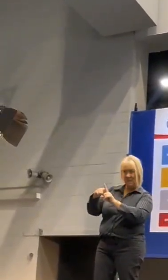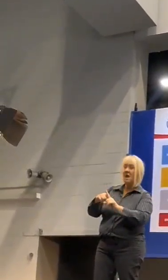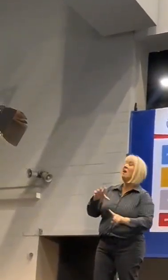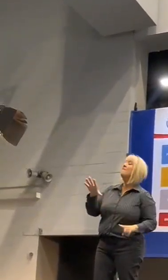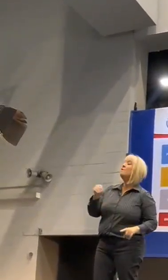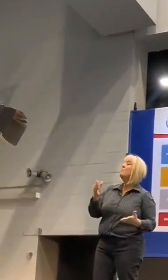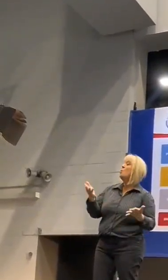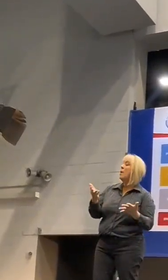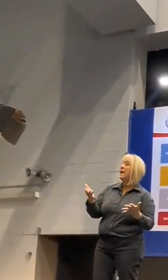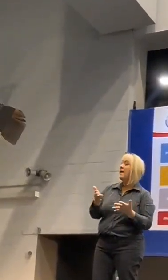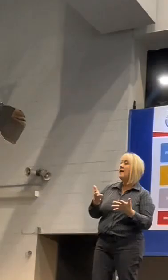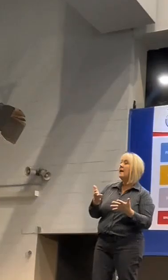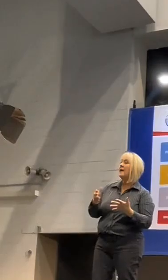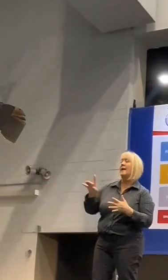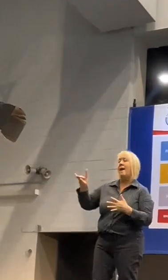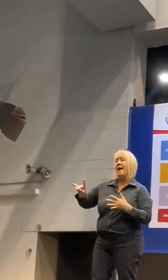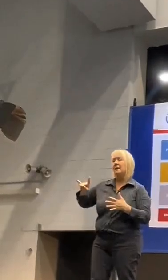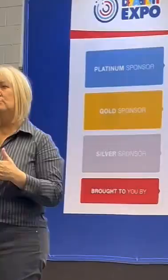cattle.